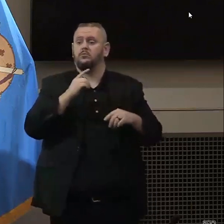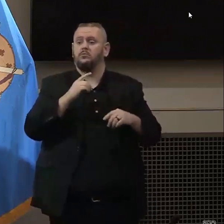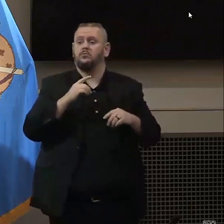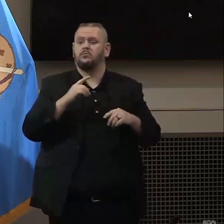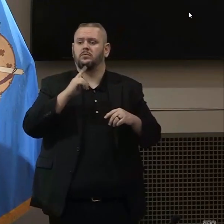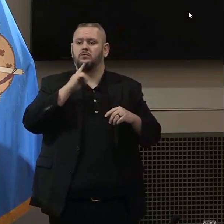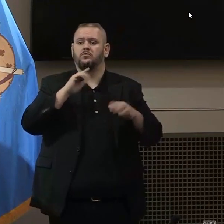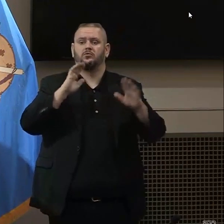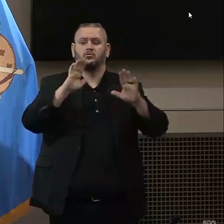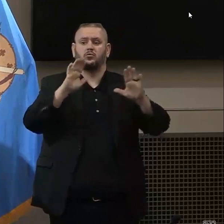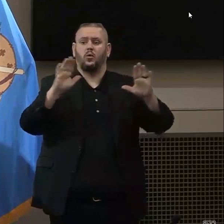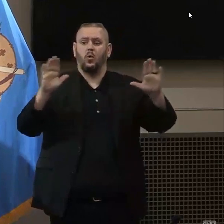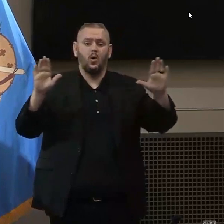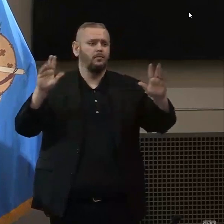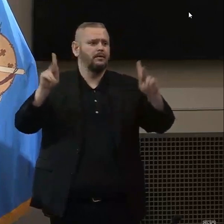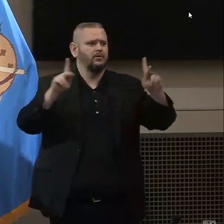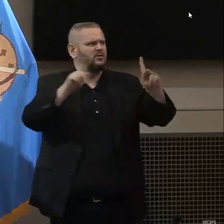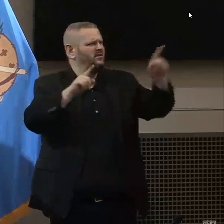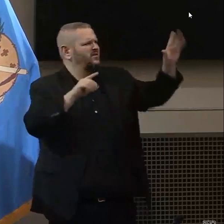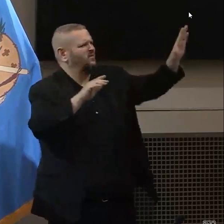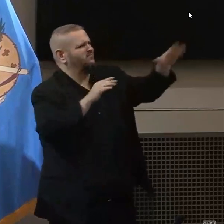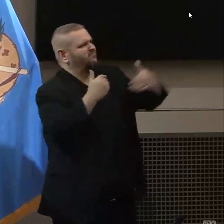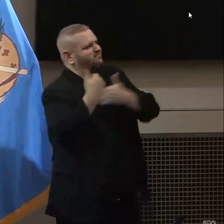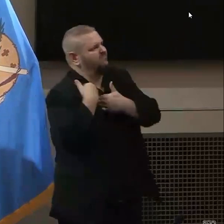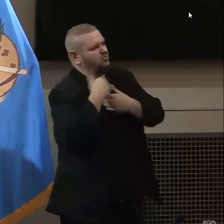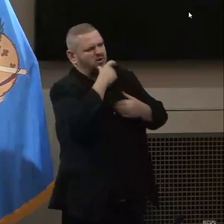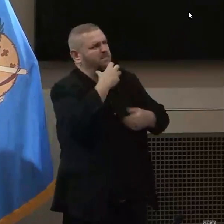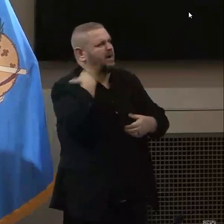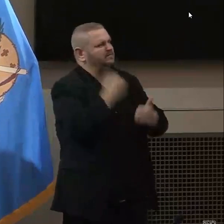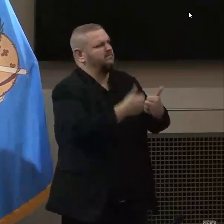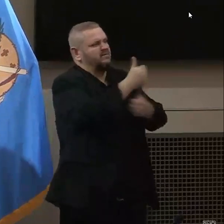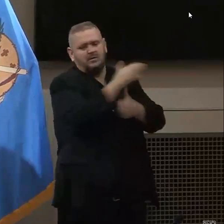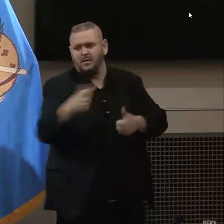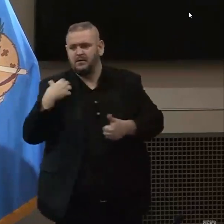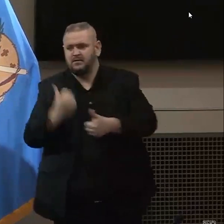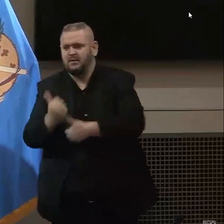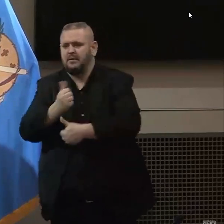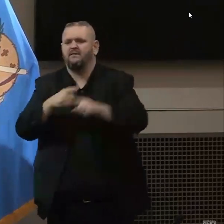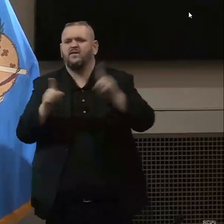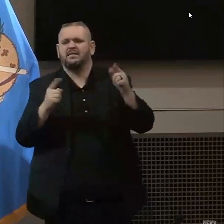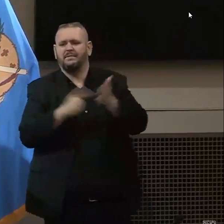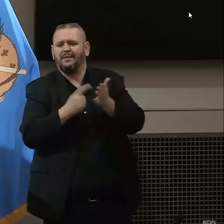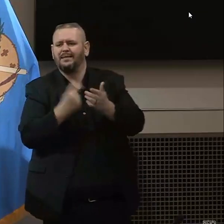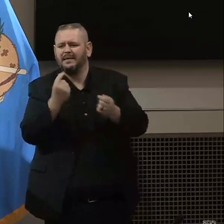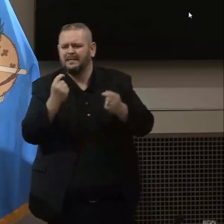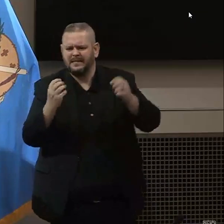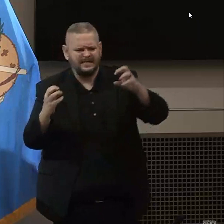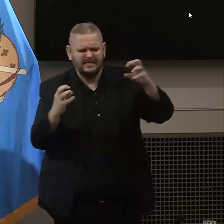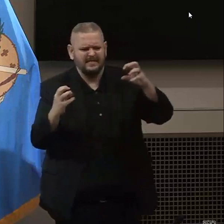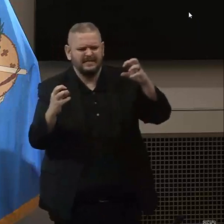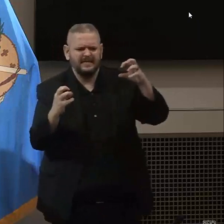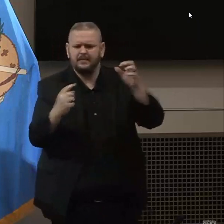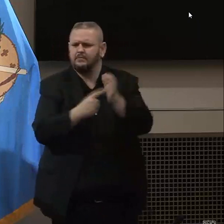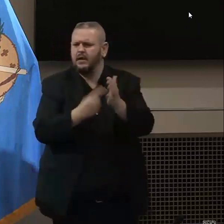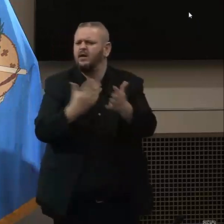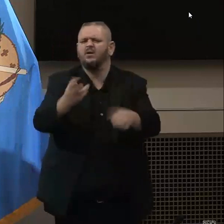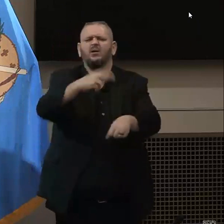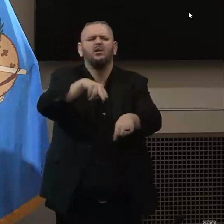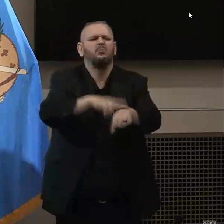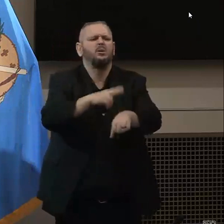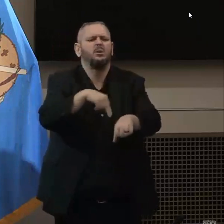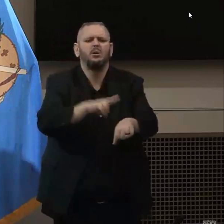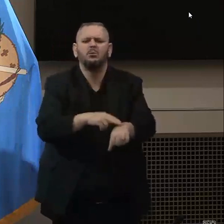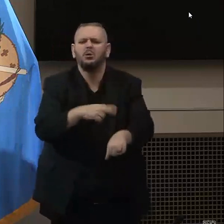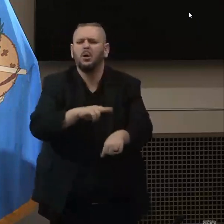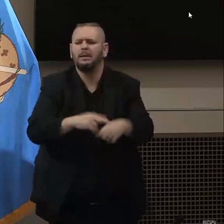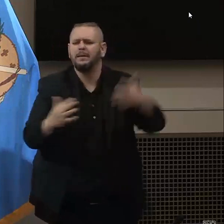it really just, just makes the situation more difficult. But, you know, either way, you know, moving forward, we're going